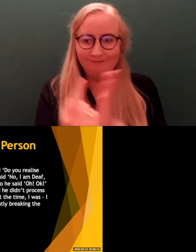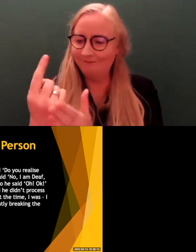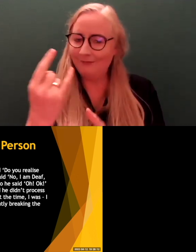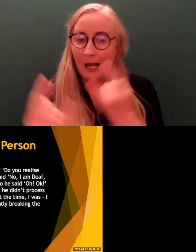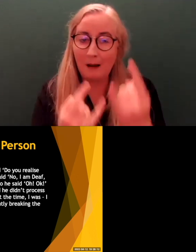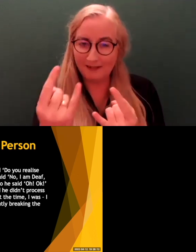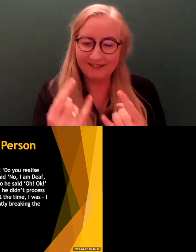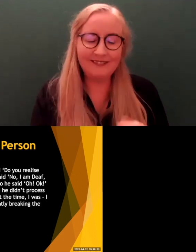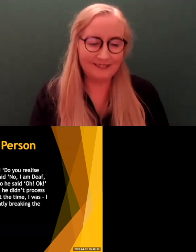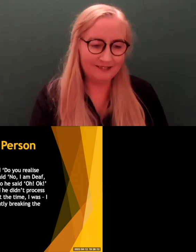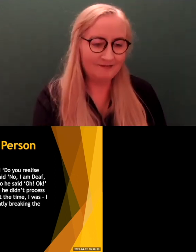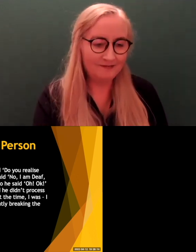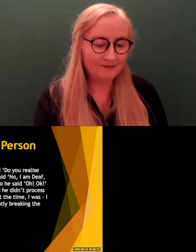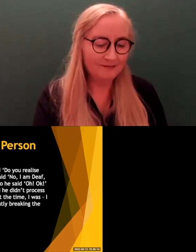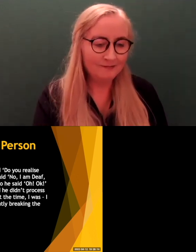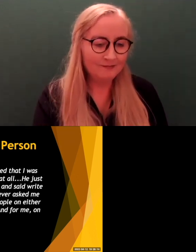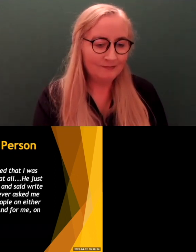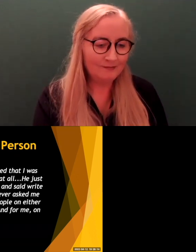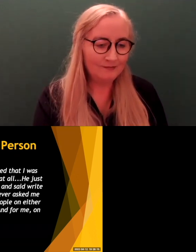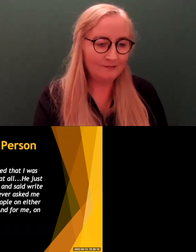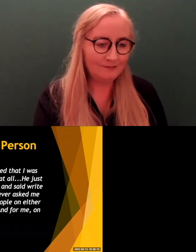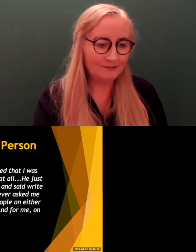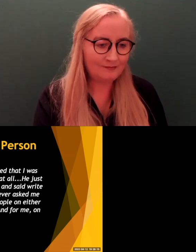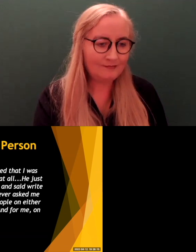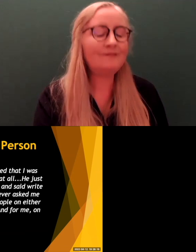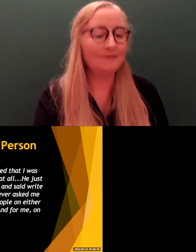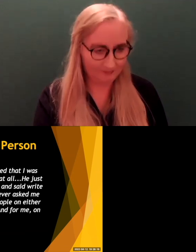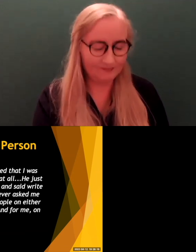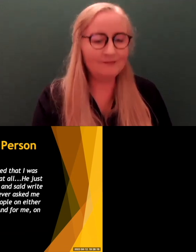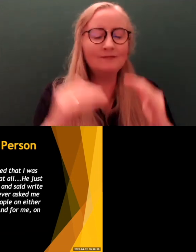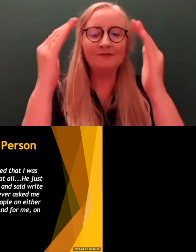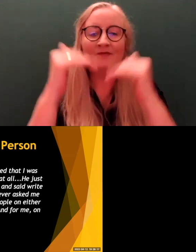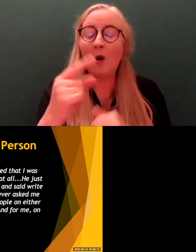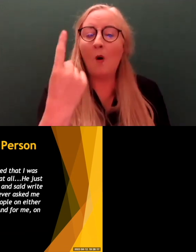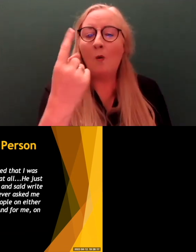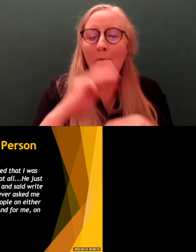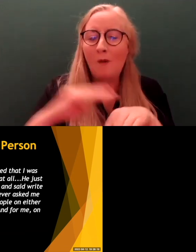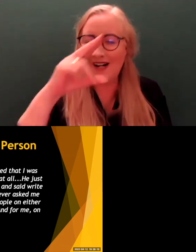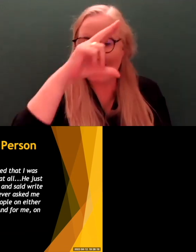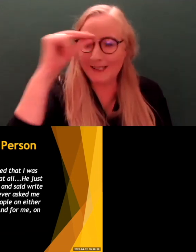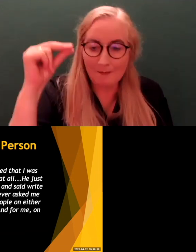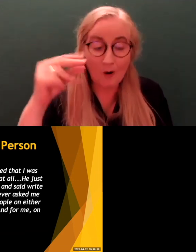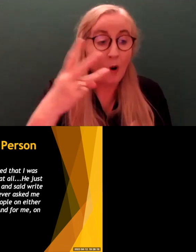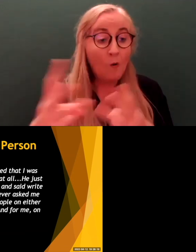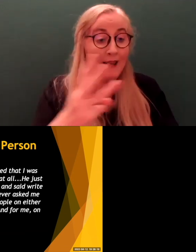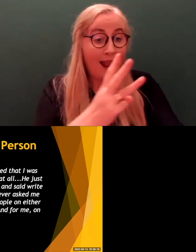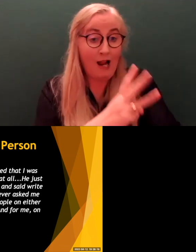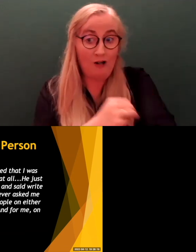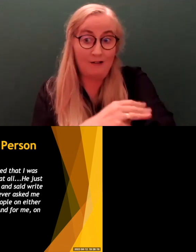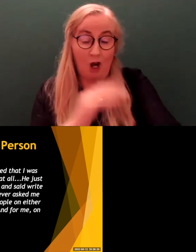Have I another one now? Sorry. Yeah. So one more. So when the guarda arrived and realized that I was